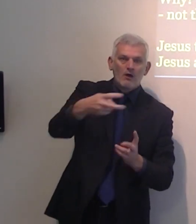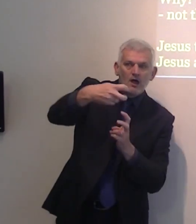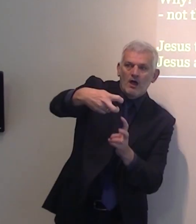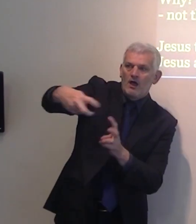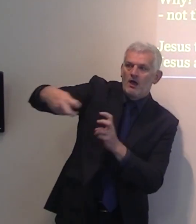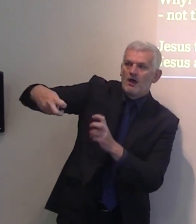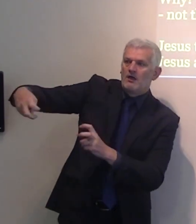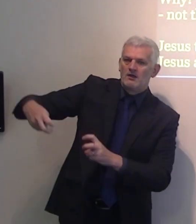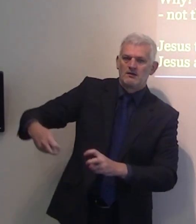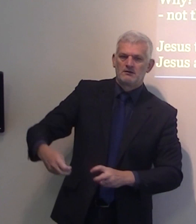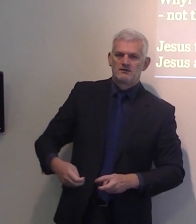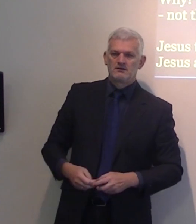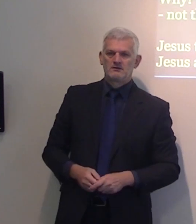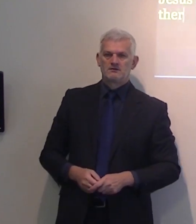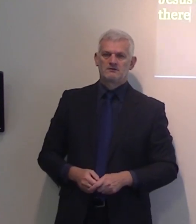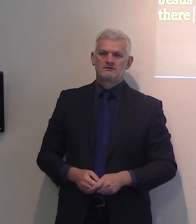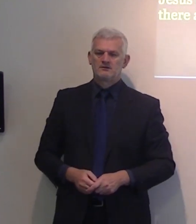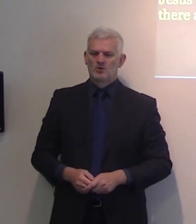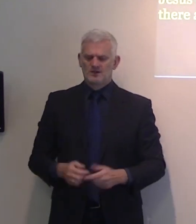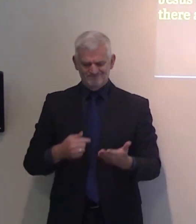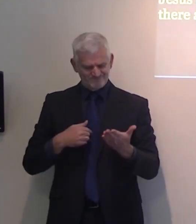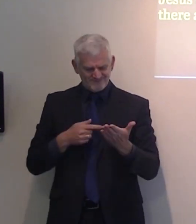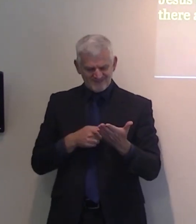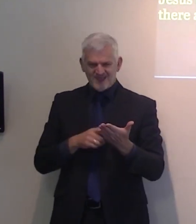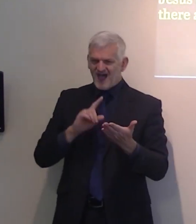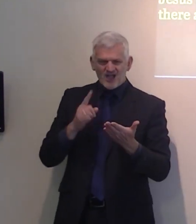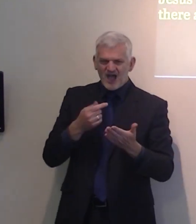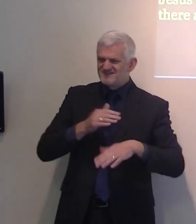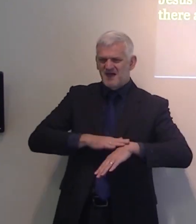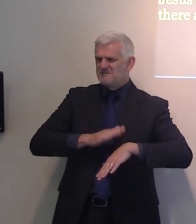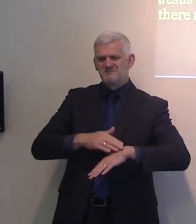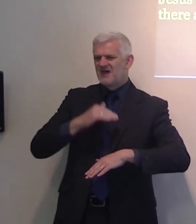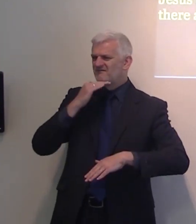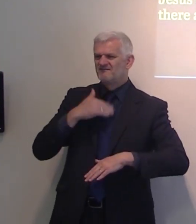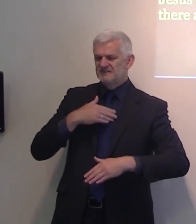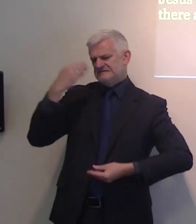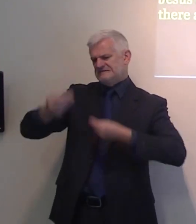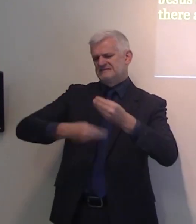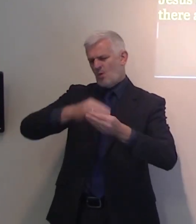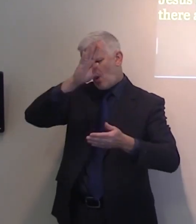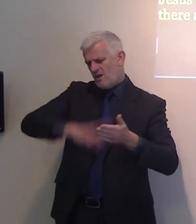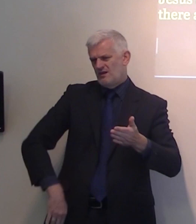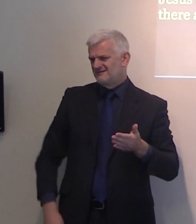of the Sermon on the Mount, because there is much to come. But in the Sermon on the Mount,